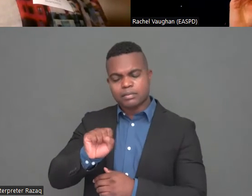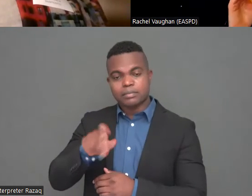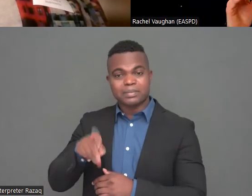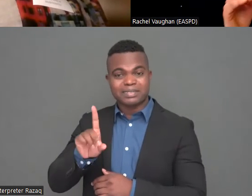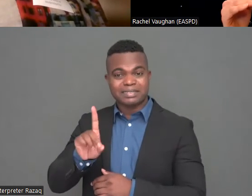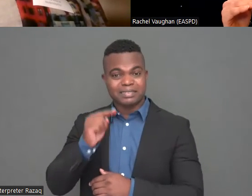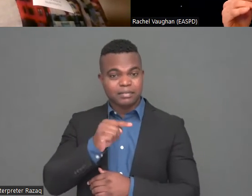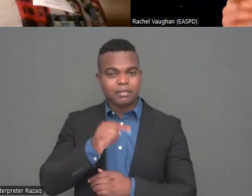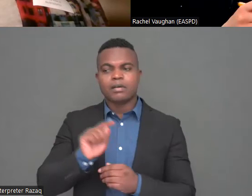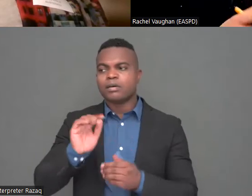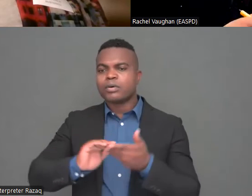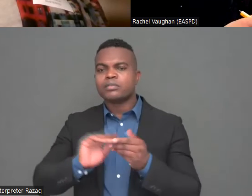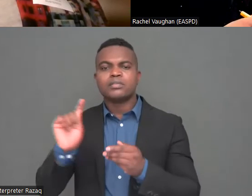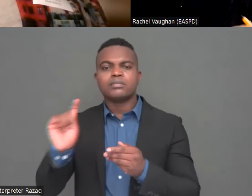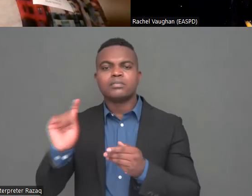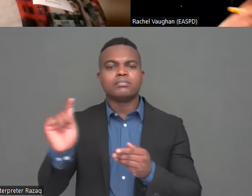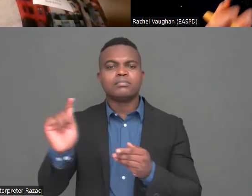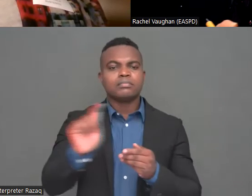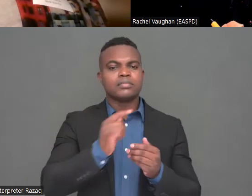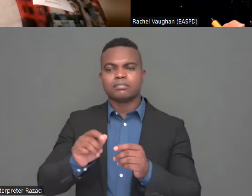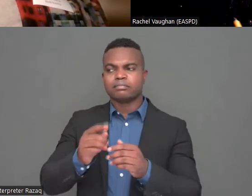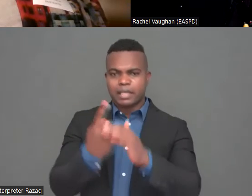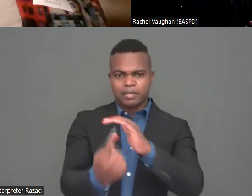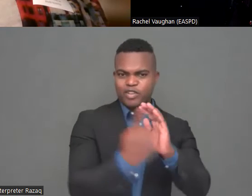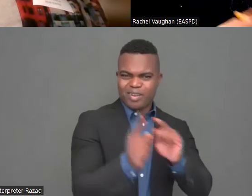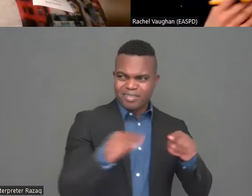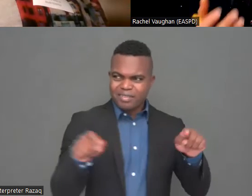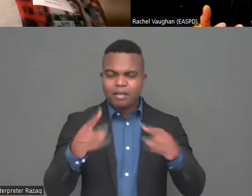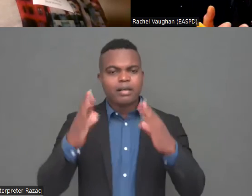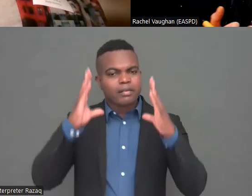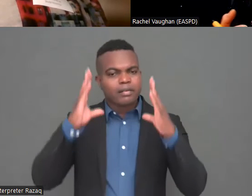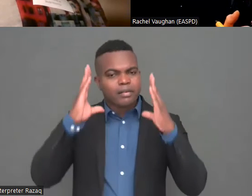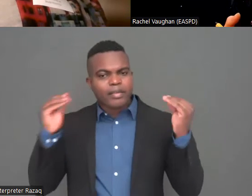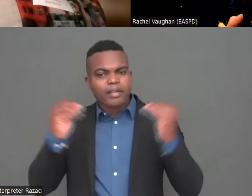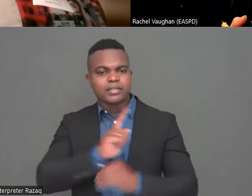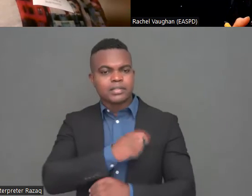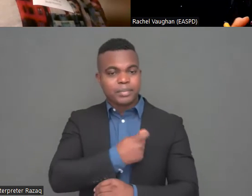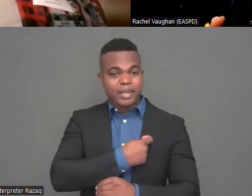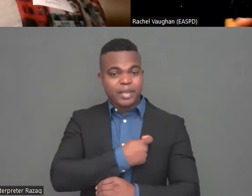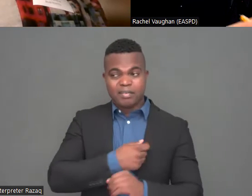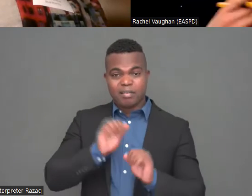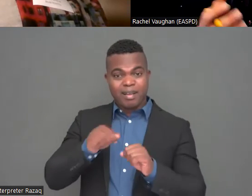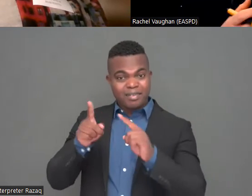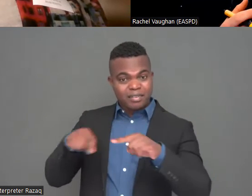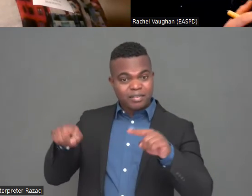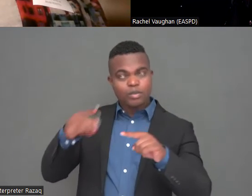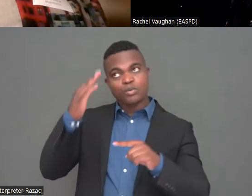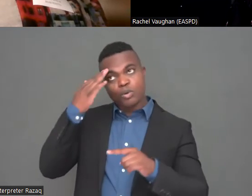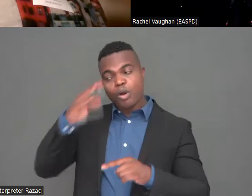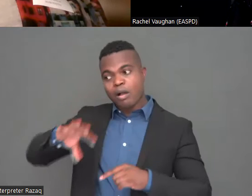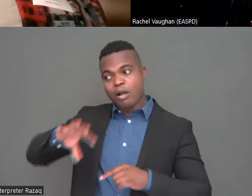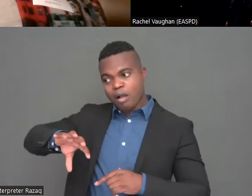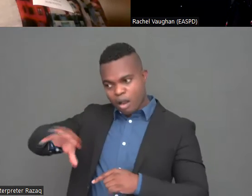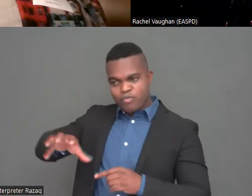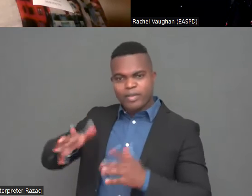from a national level which countries are coming forward and saying yes we will take persons with disabilities or again is that information